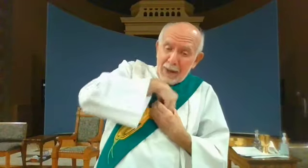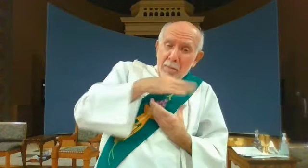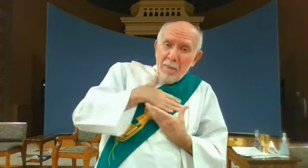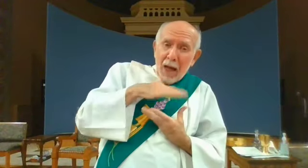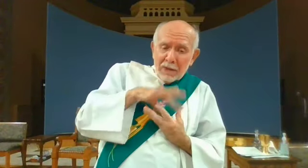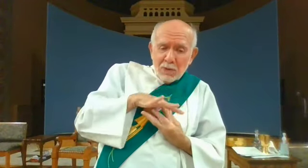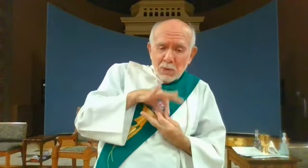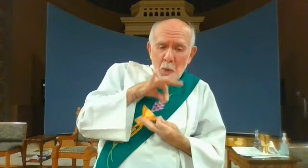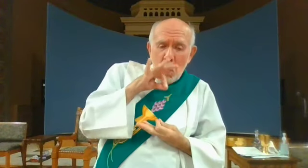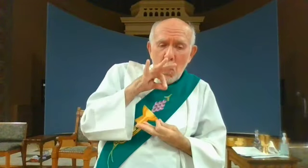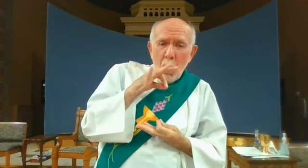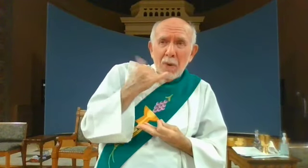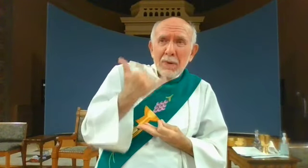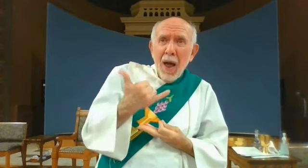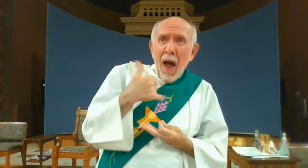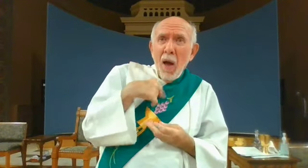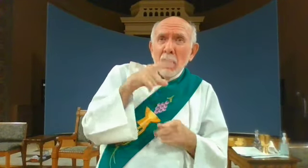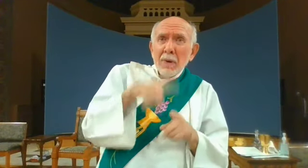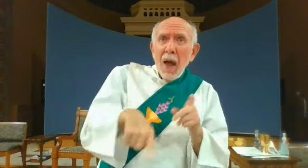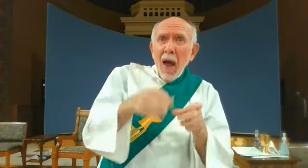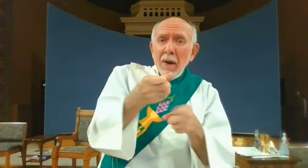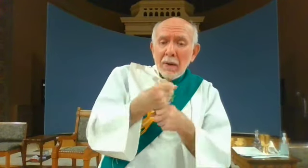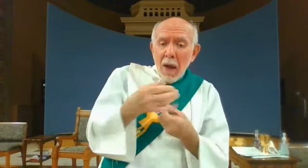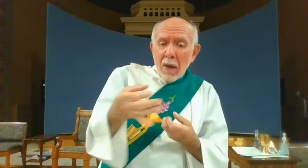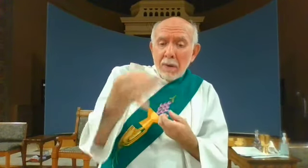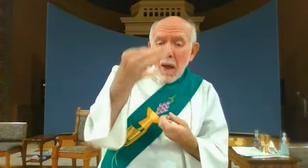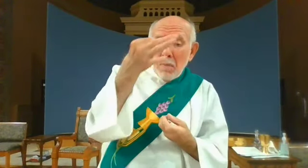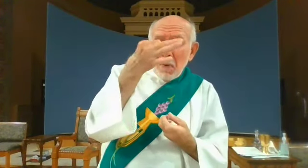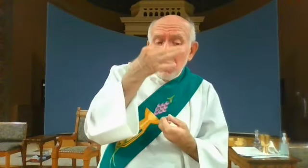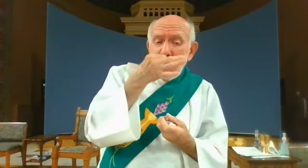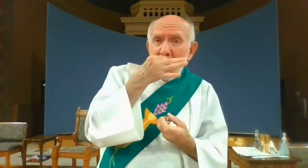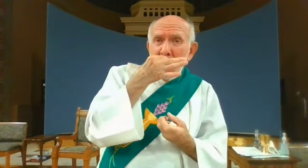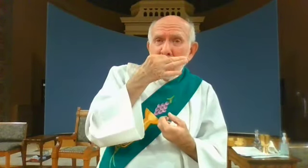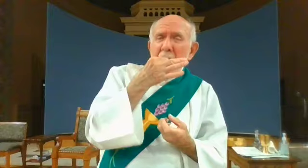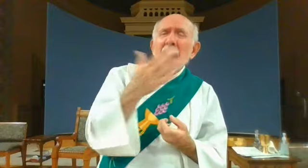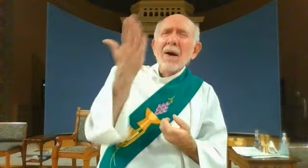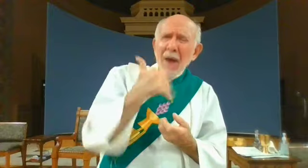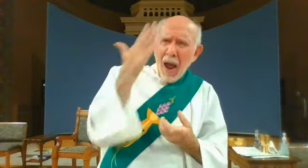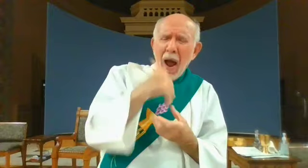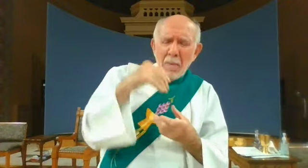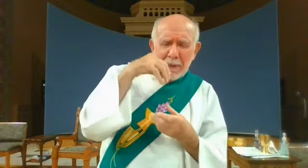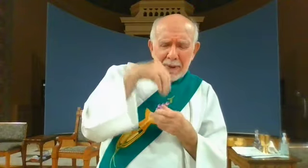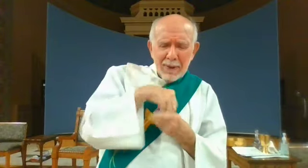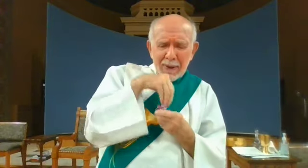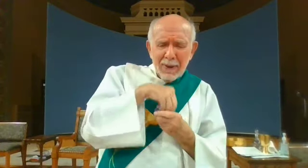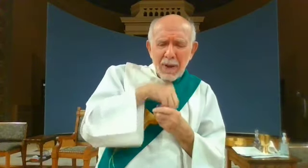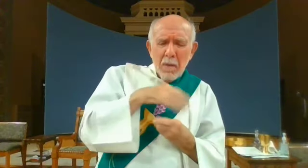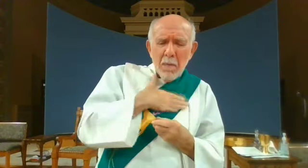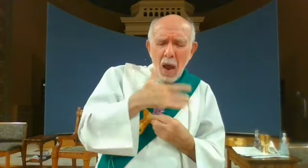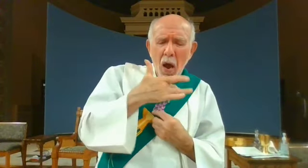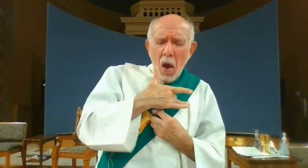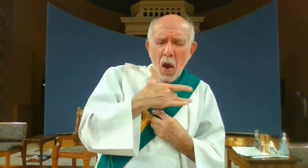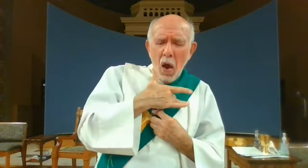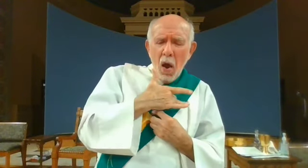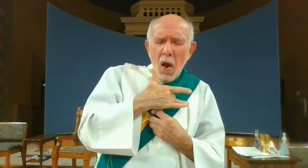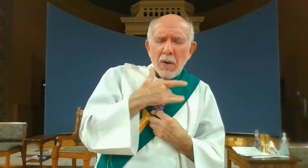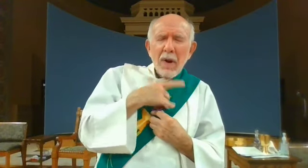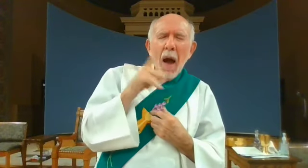Since I cannot at this moment receive you sacramentally, come at least spiritually into